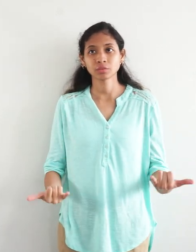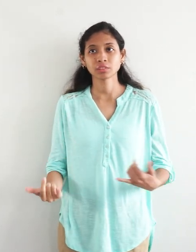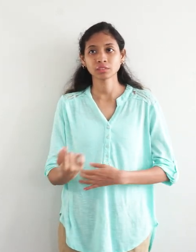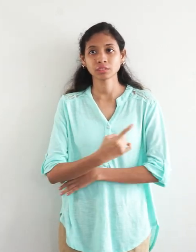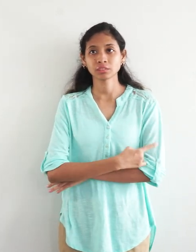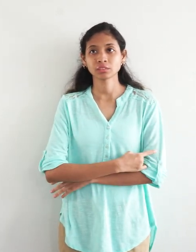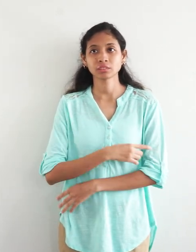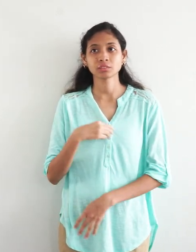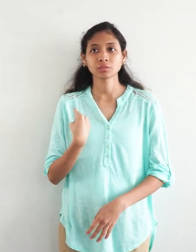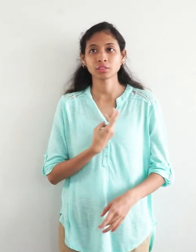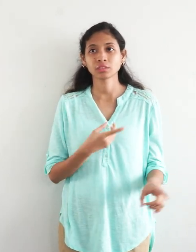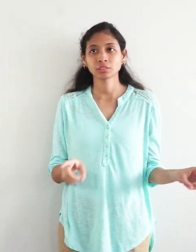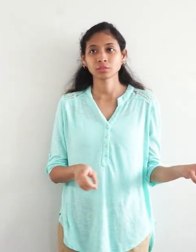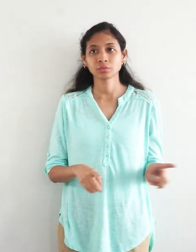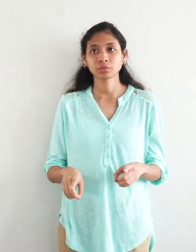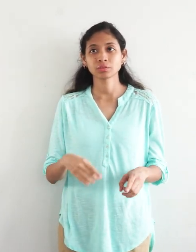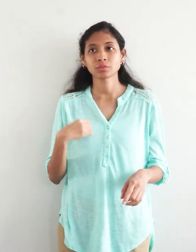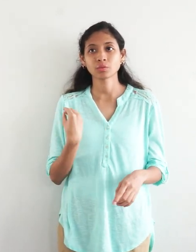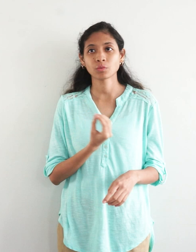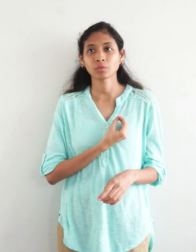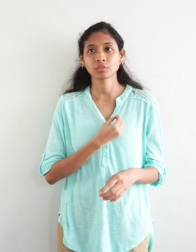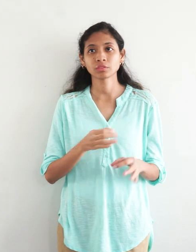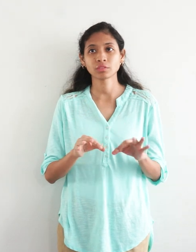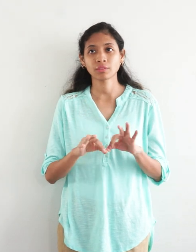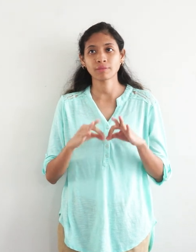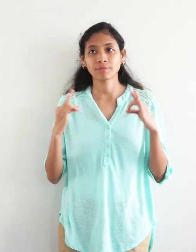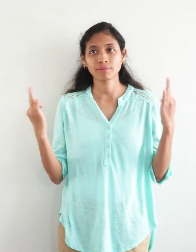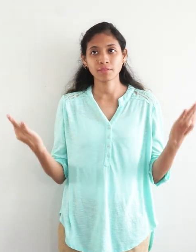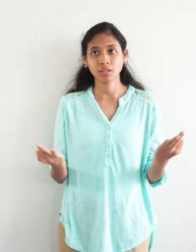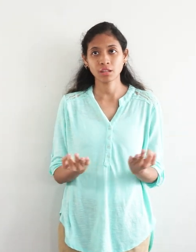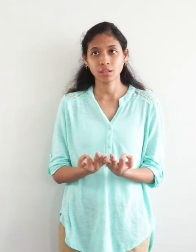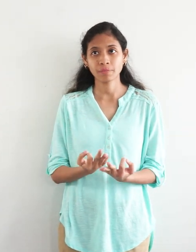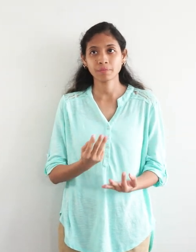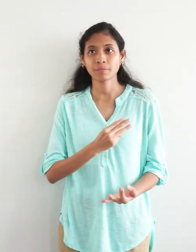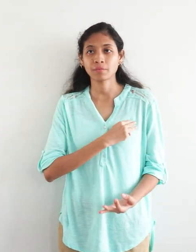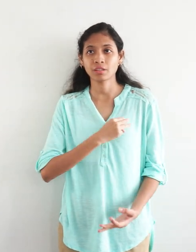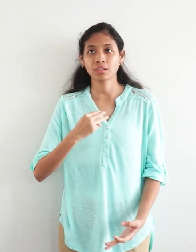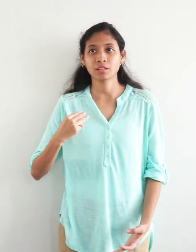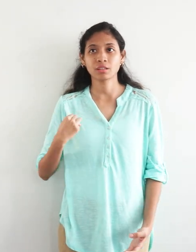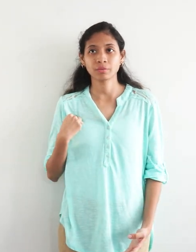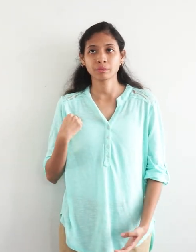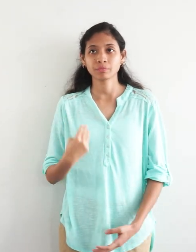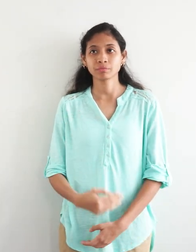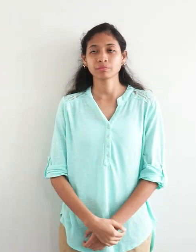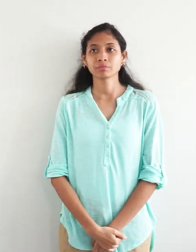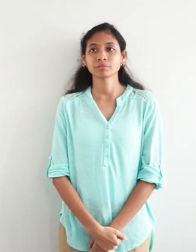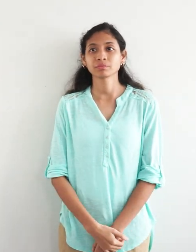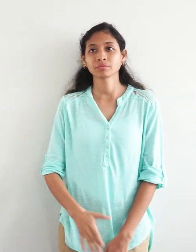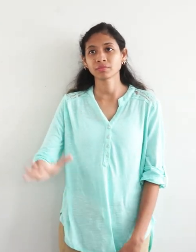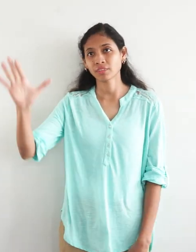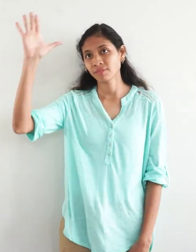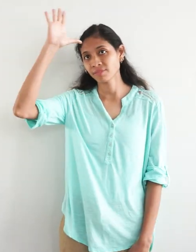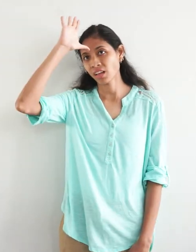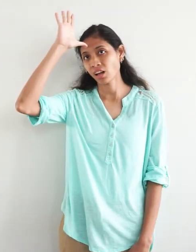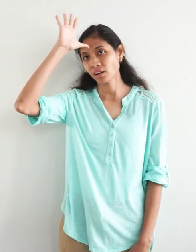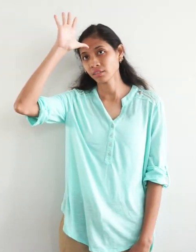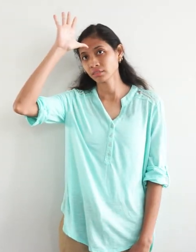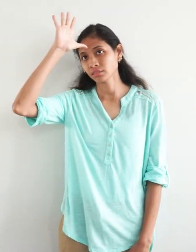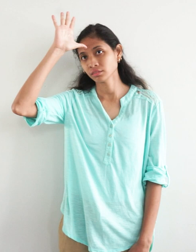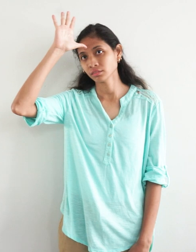will do our family members. Father, mother,